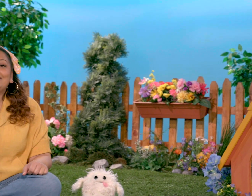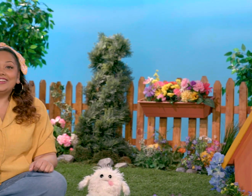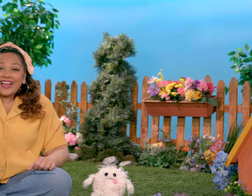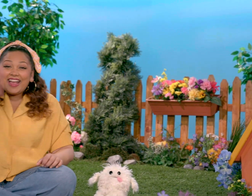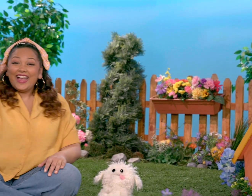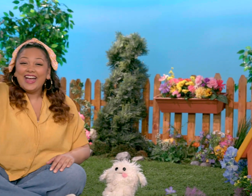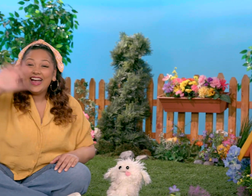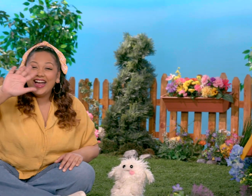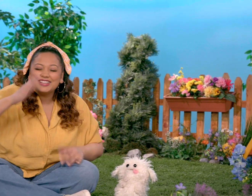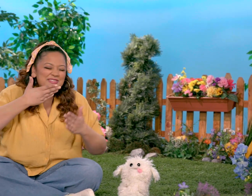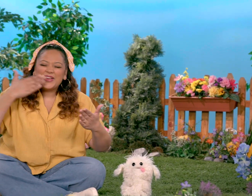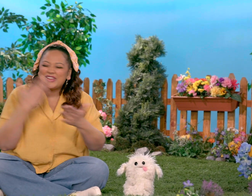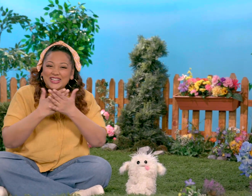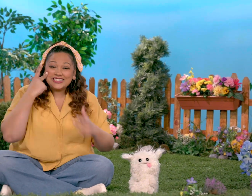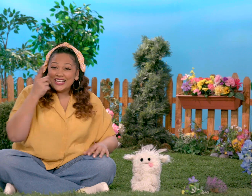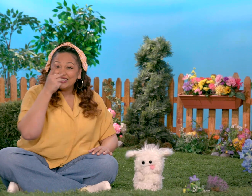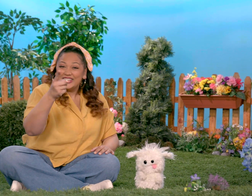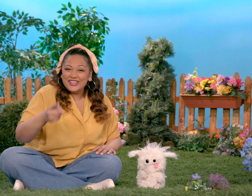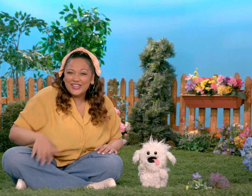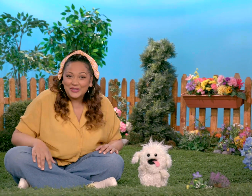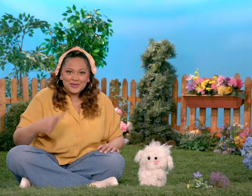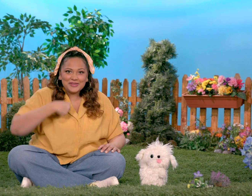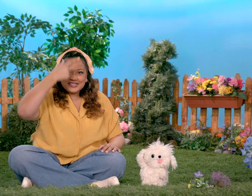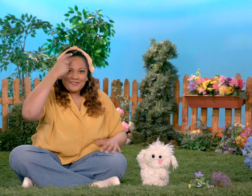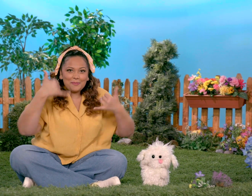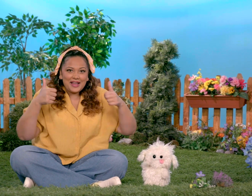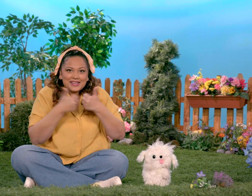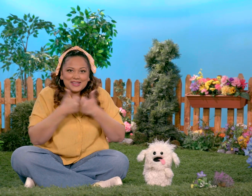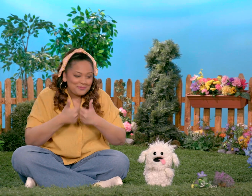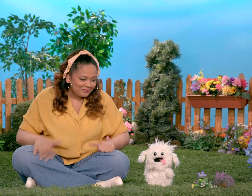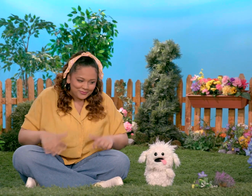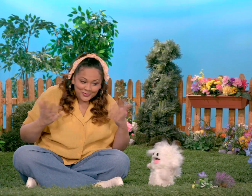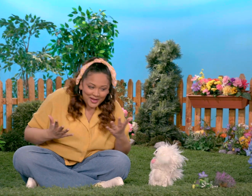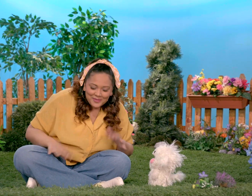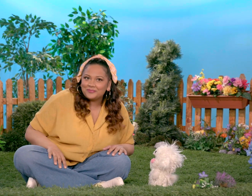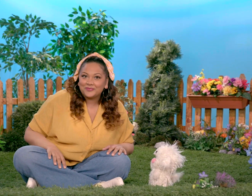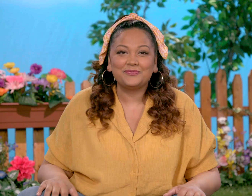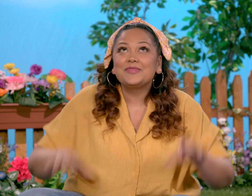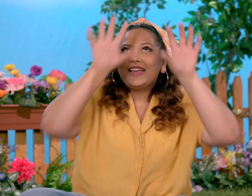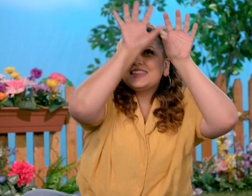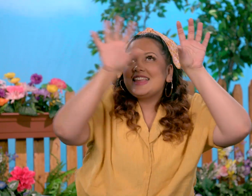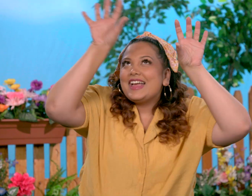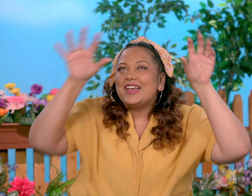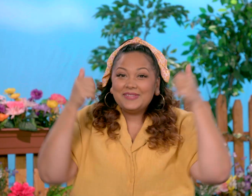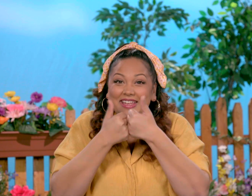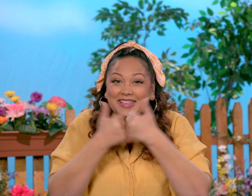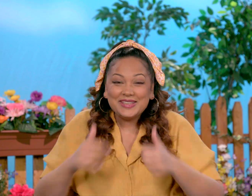Hi, it's so good to see you. Stuffy and I were just playing the cloud game.